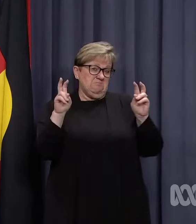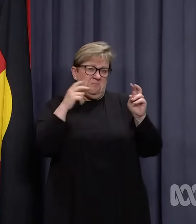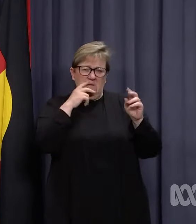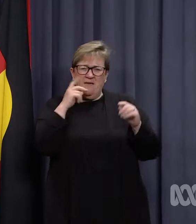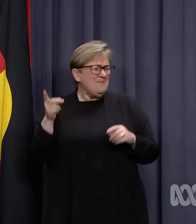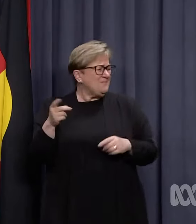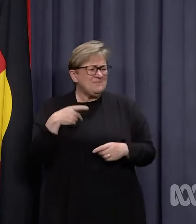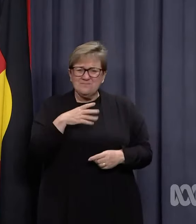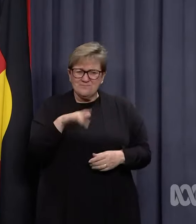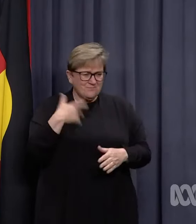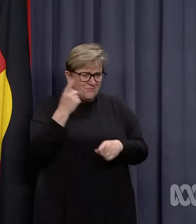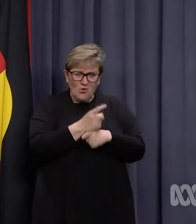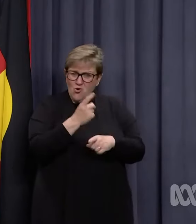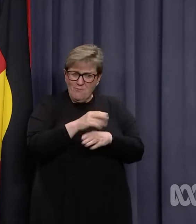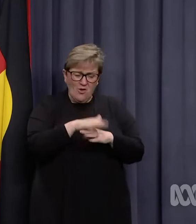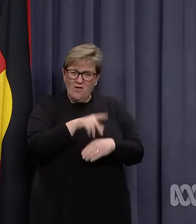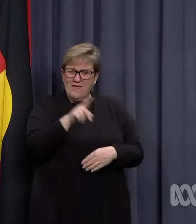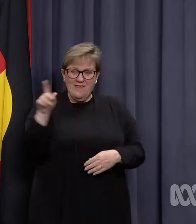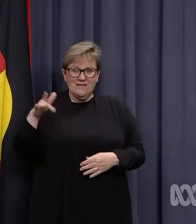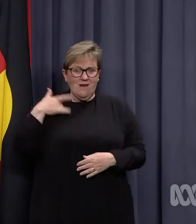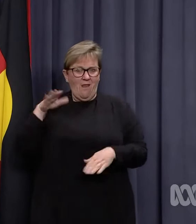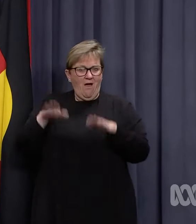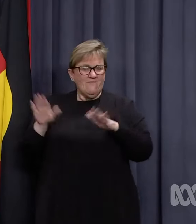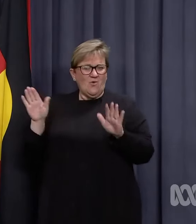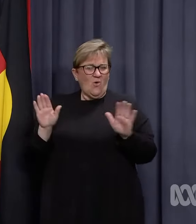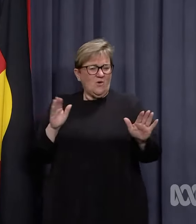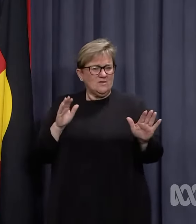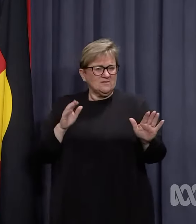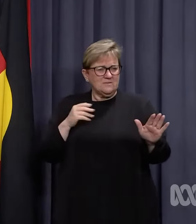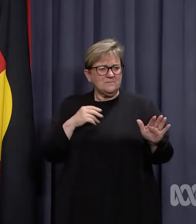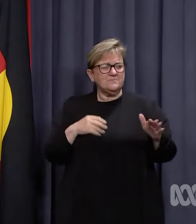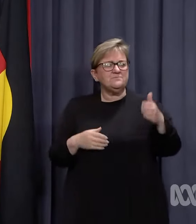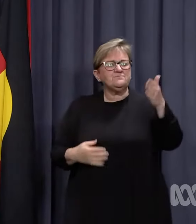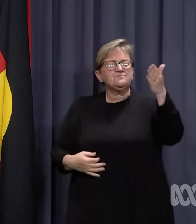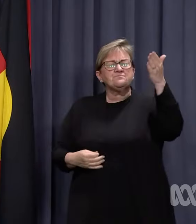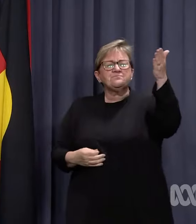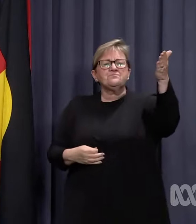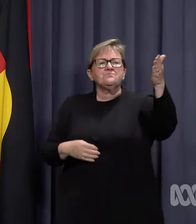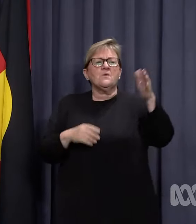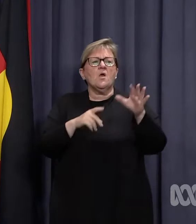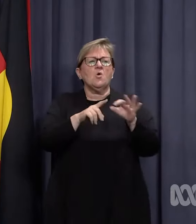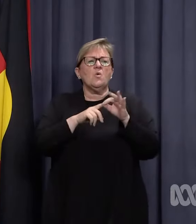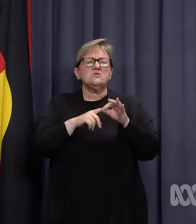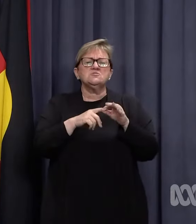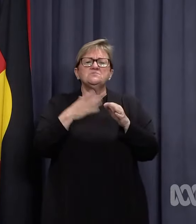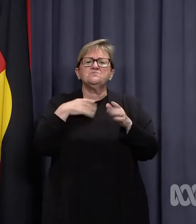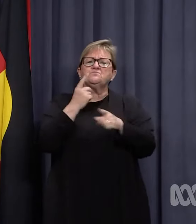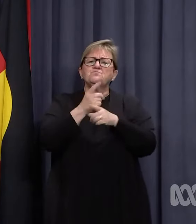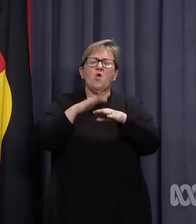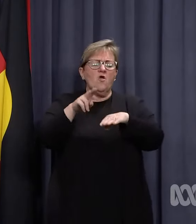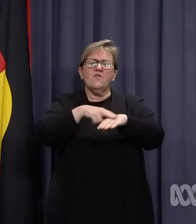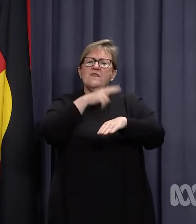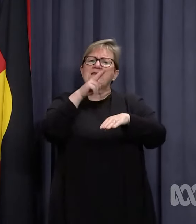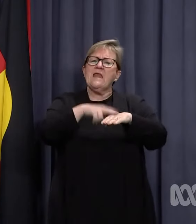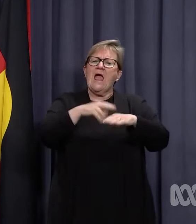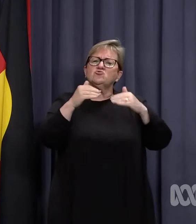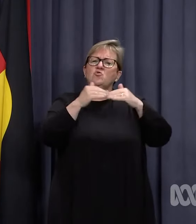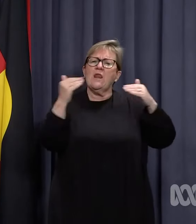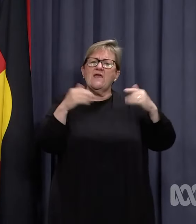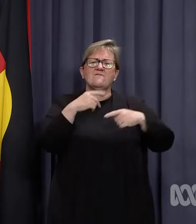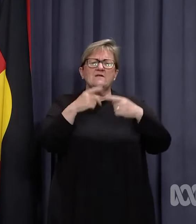I'm not going to comment on live court proceedings. Are there any discussions on a national level in regards to